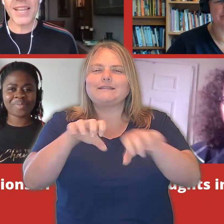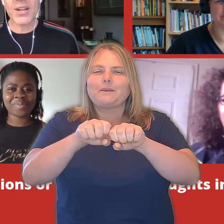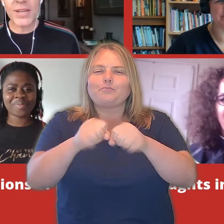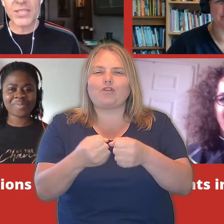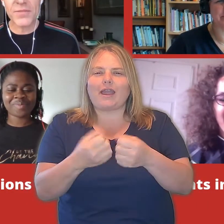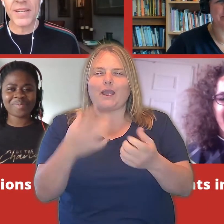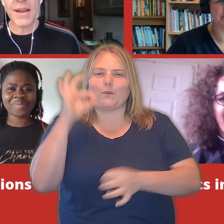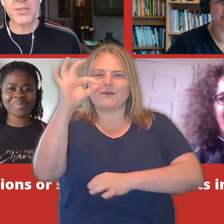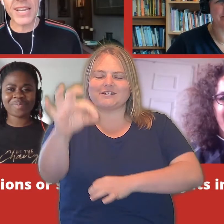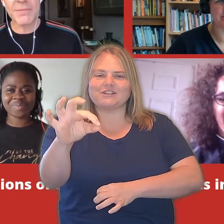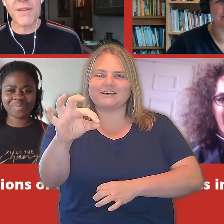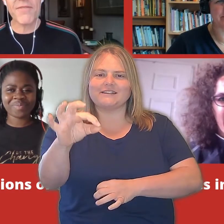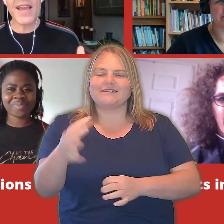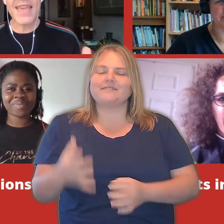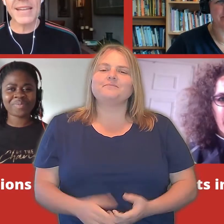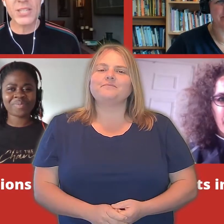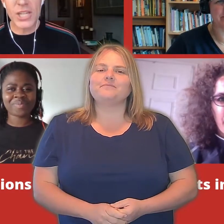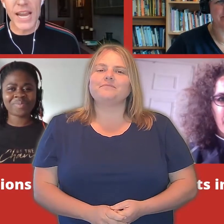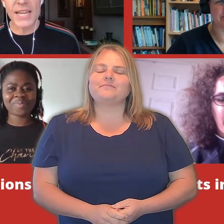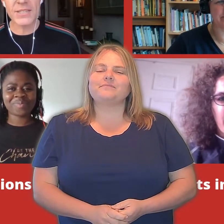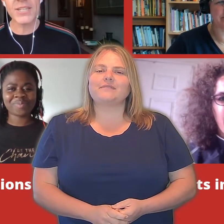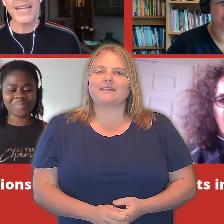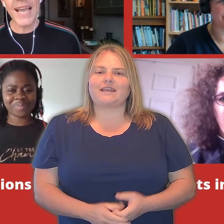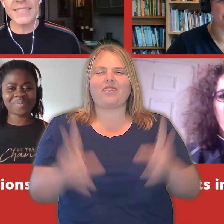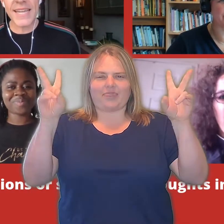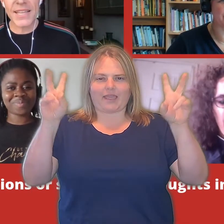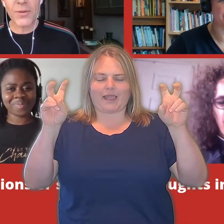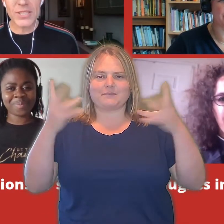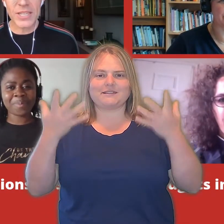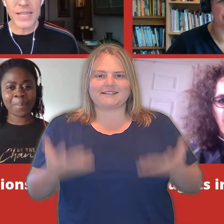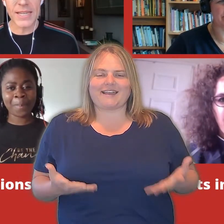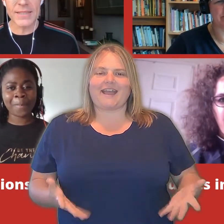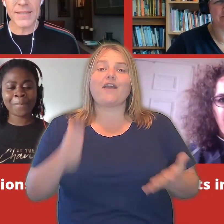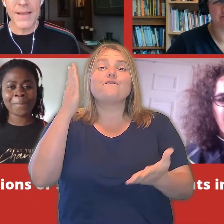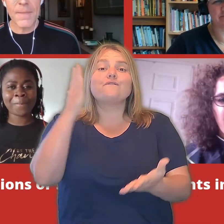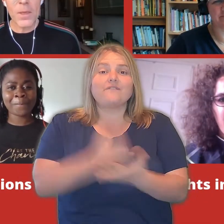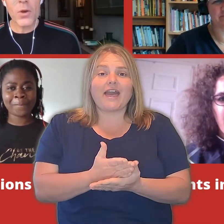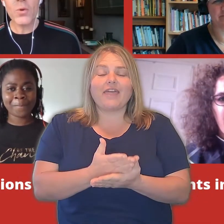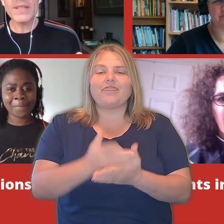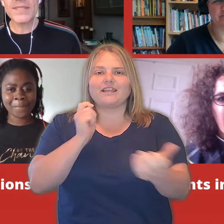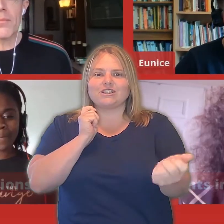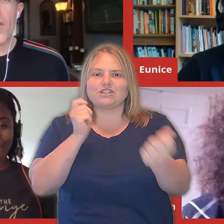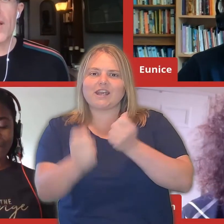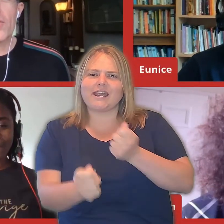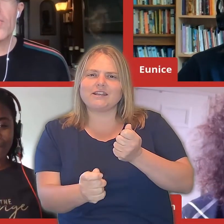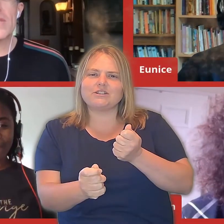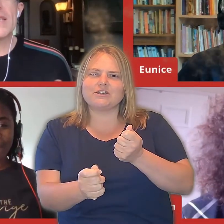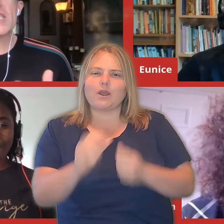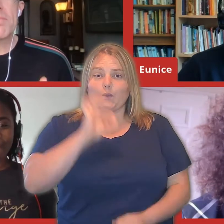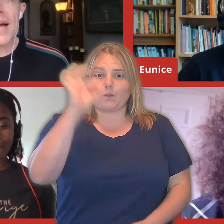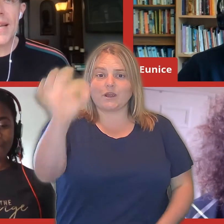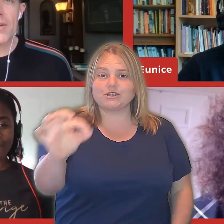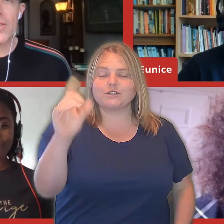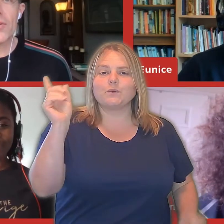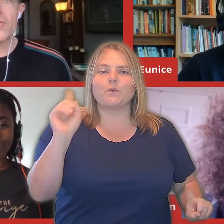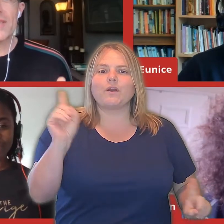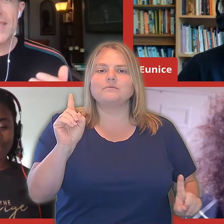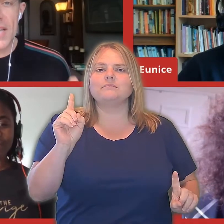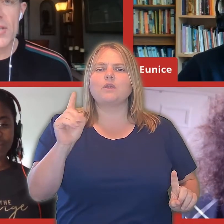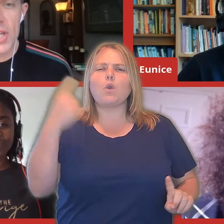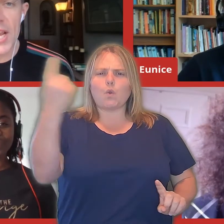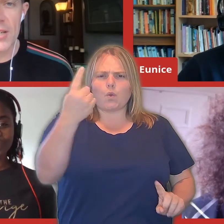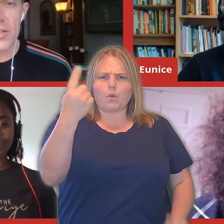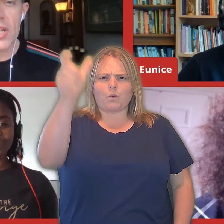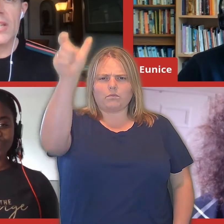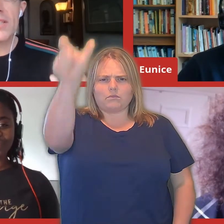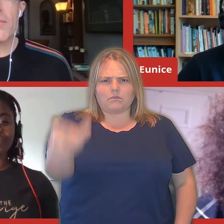question. And the question for today, we're talking about faith and change. And today the question is, who is someone who's inspired you to